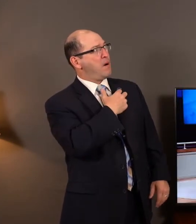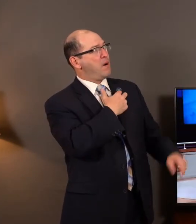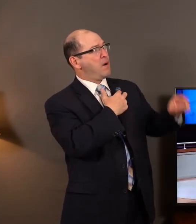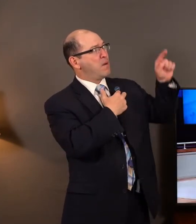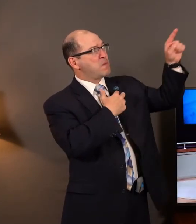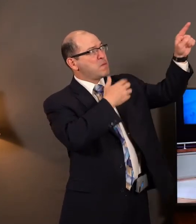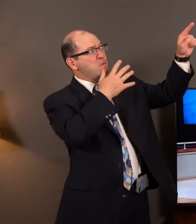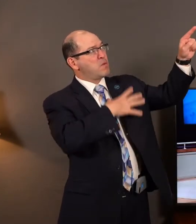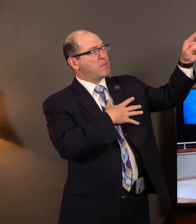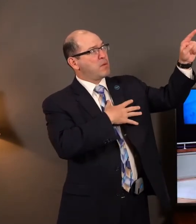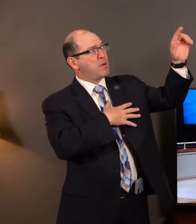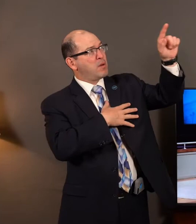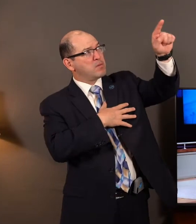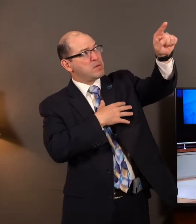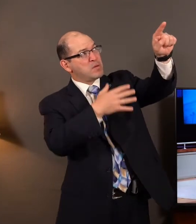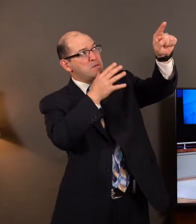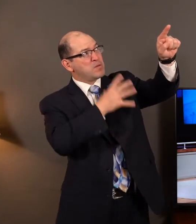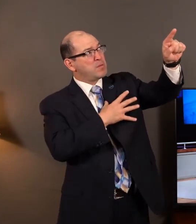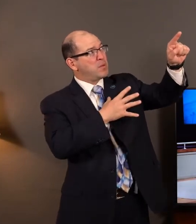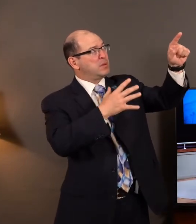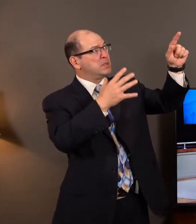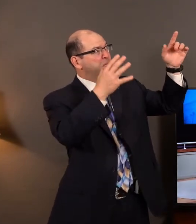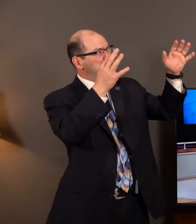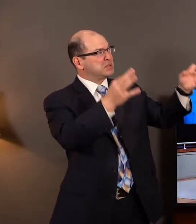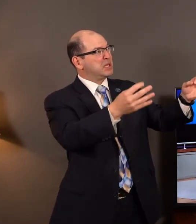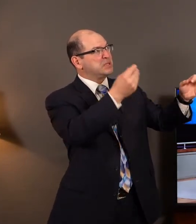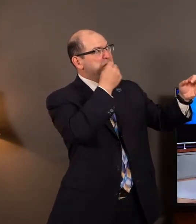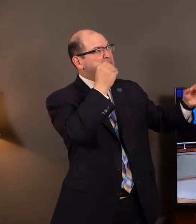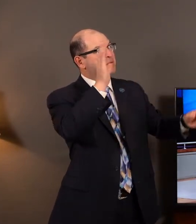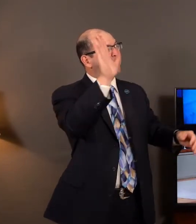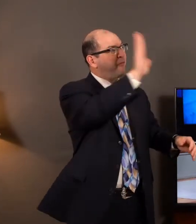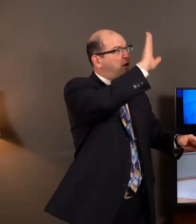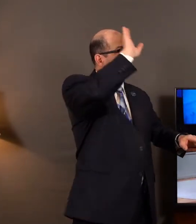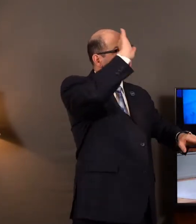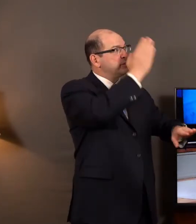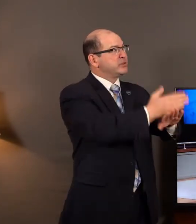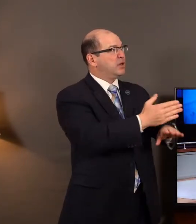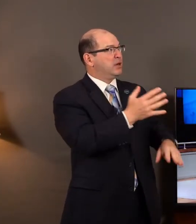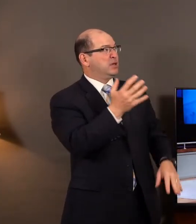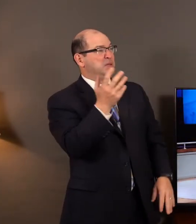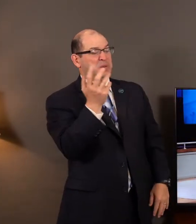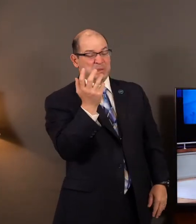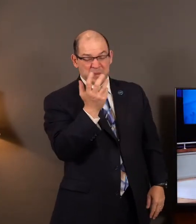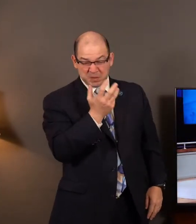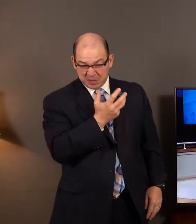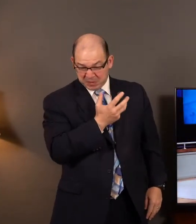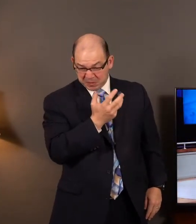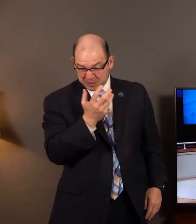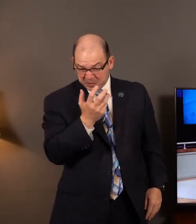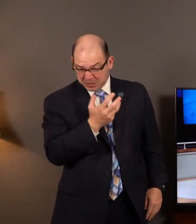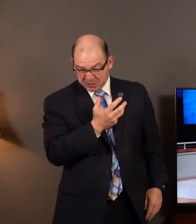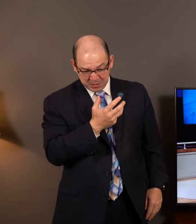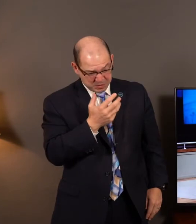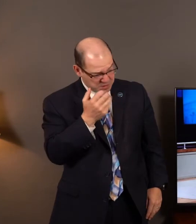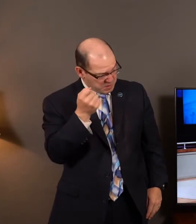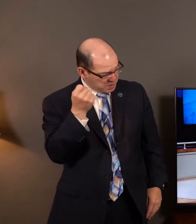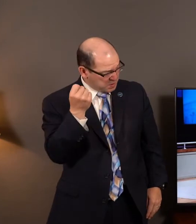lady conspired and are cannibalizing their own children to survive. And the king is beyond himself. He cannot believe